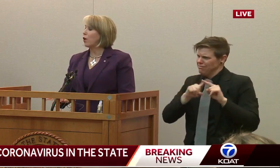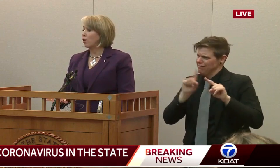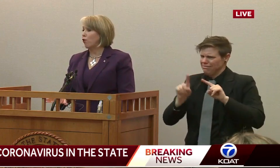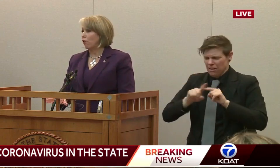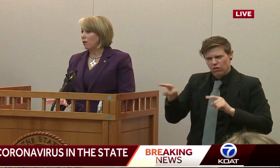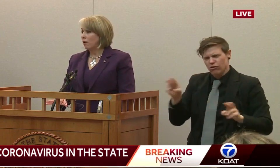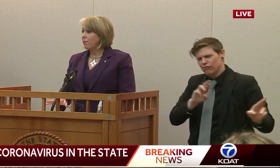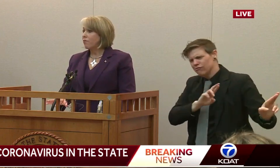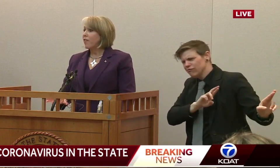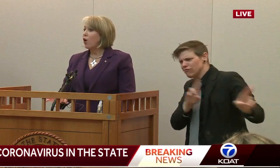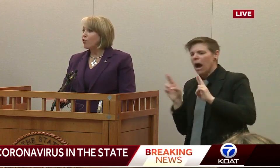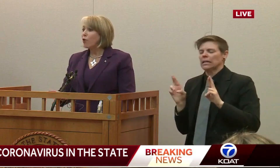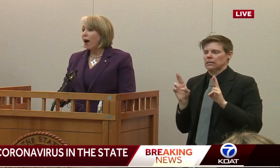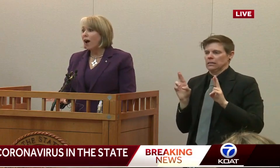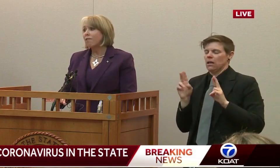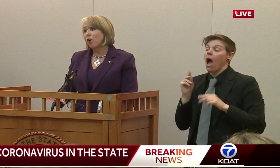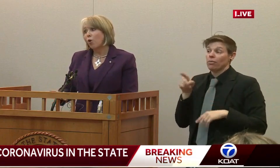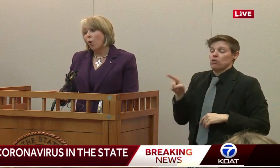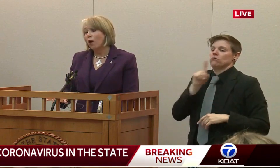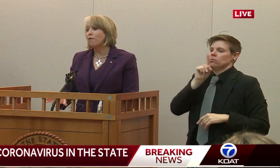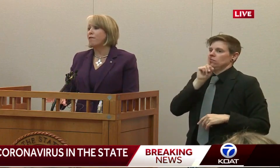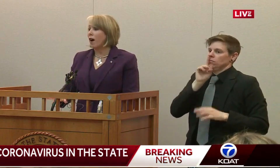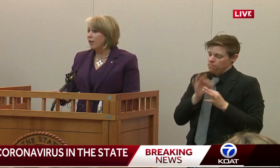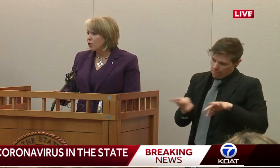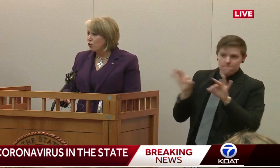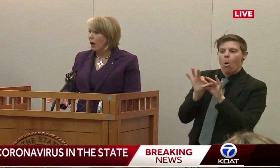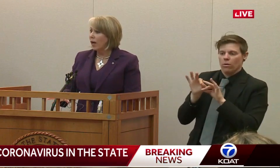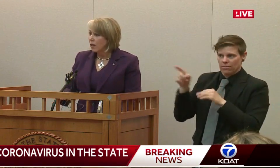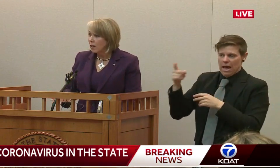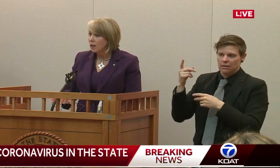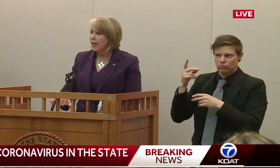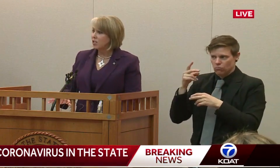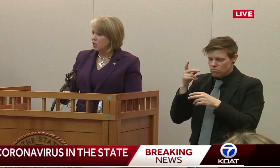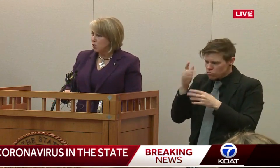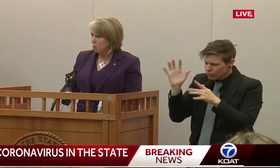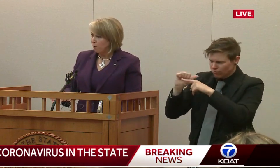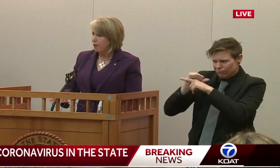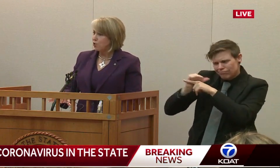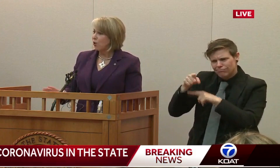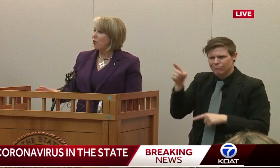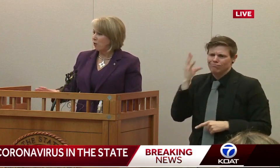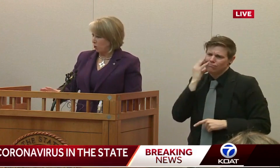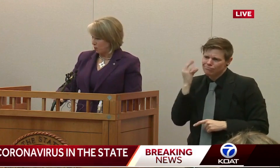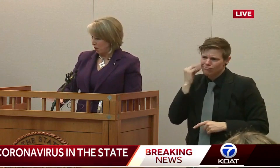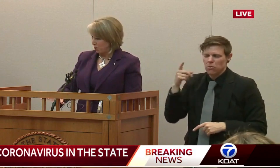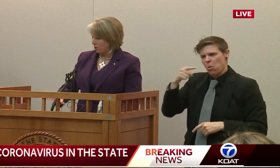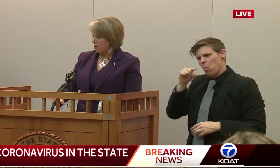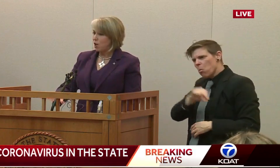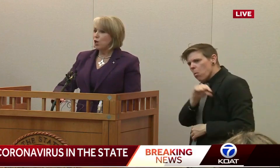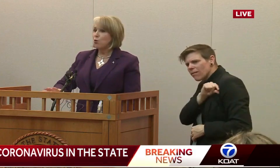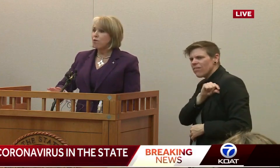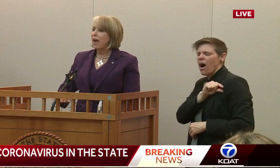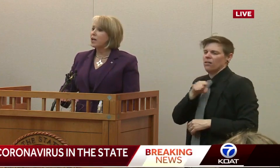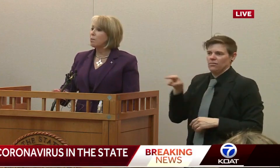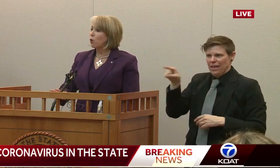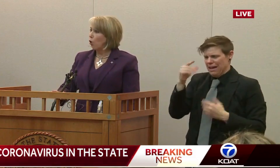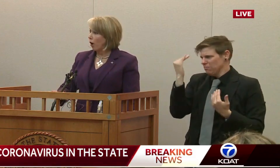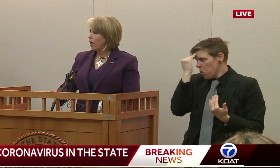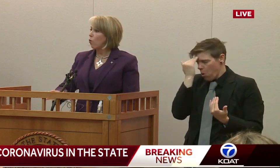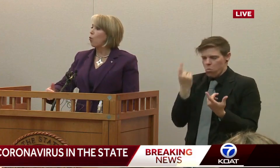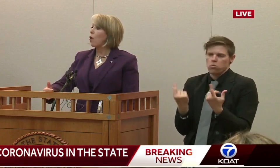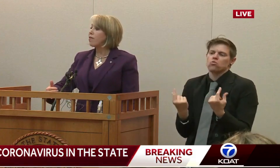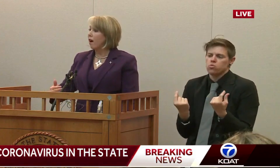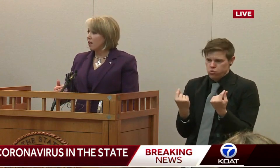They are critical. They also have qualified, trained, licensed professional healthcare responders who they